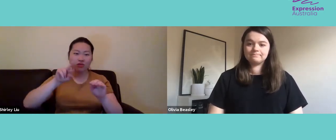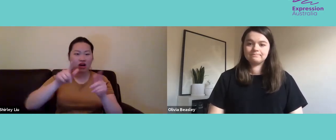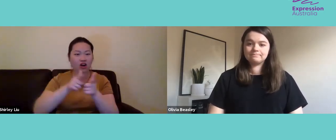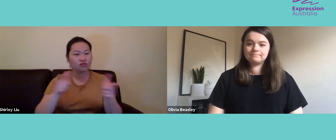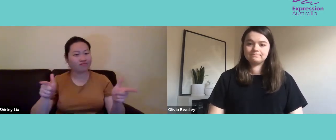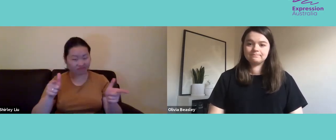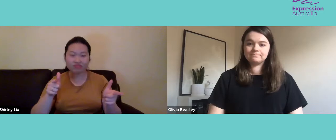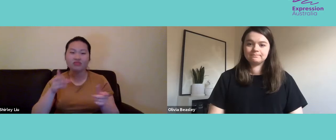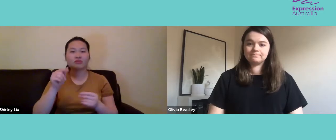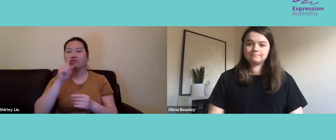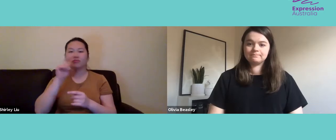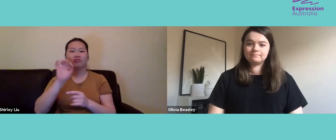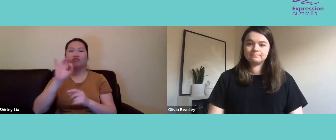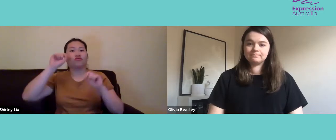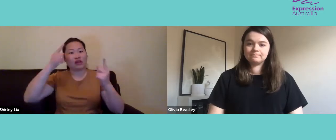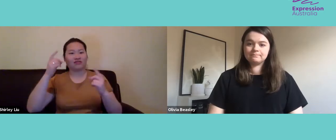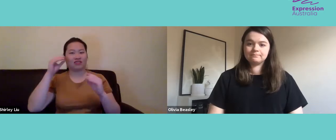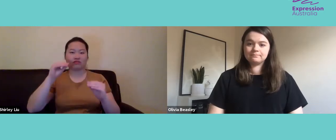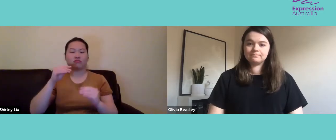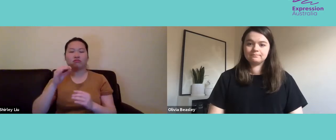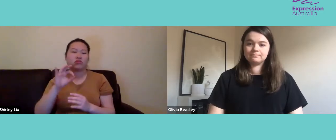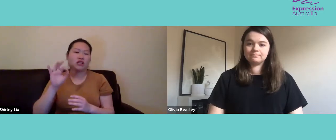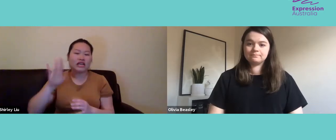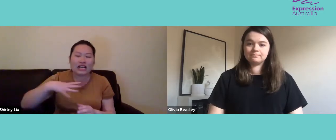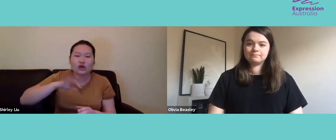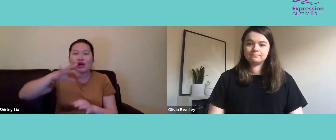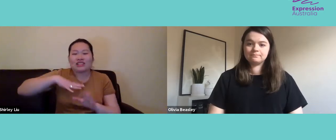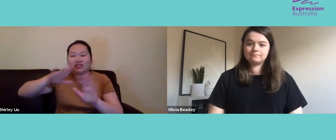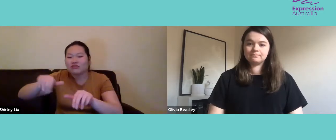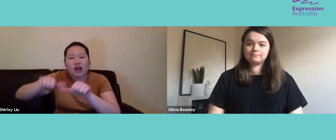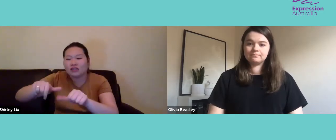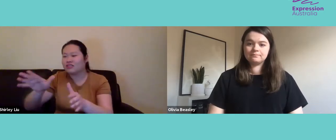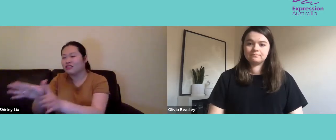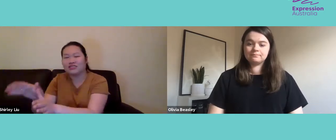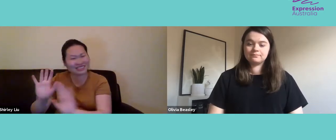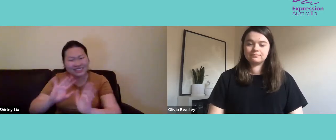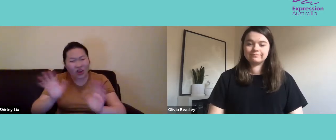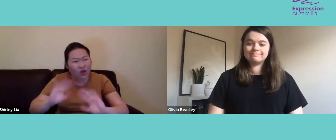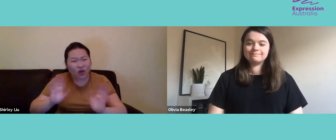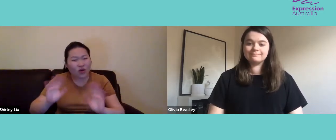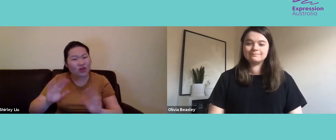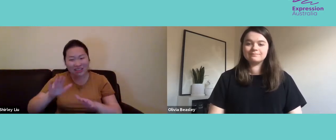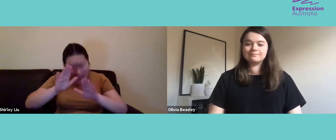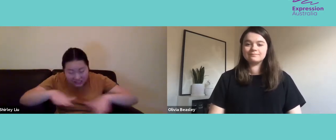and not aware that people with disabilities should have